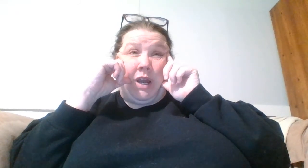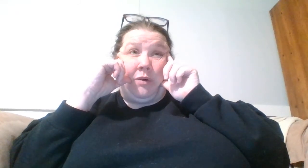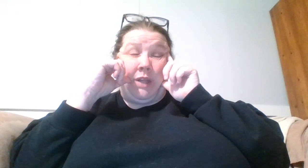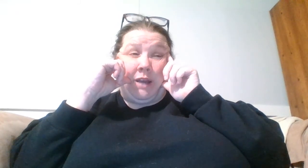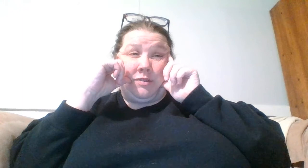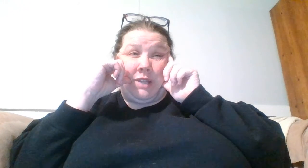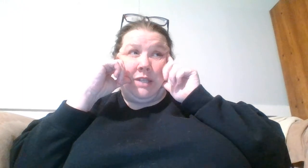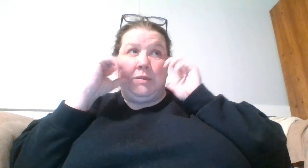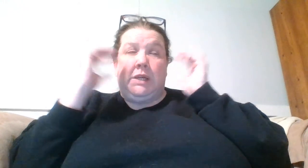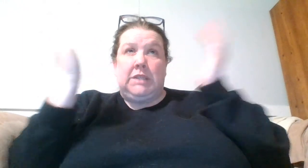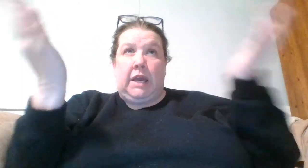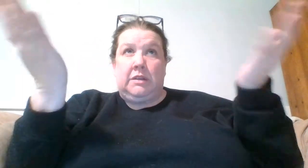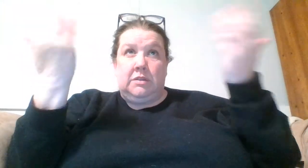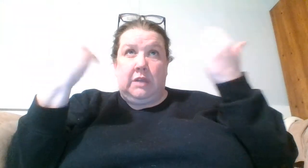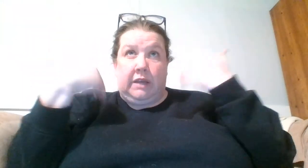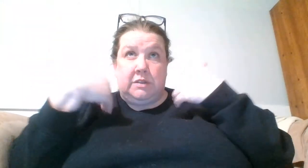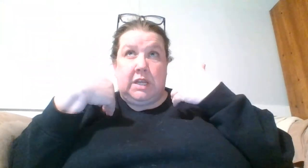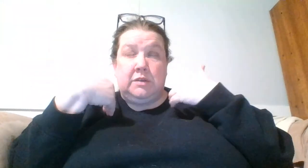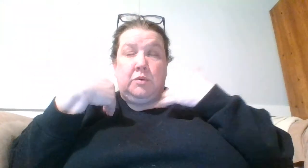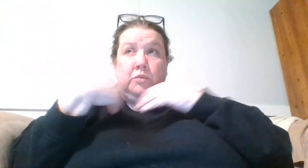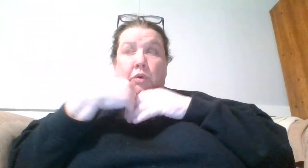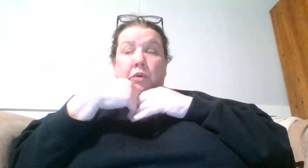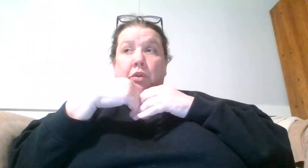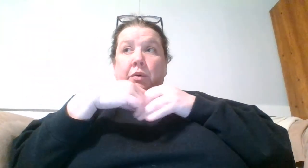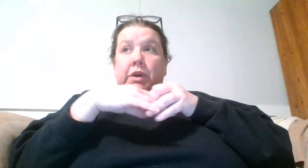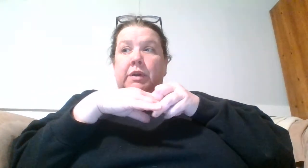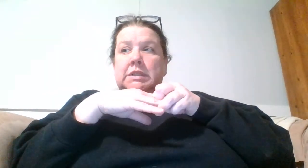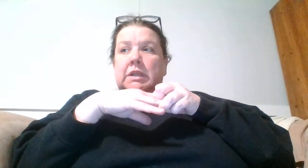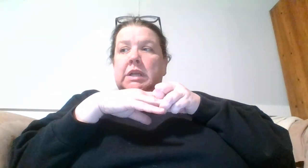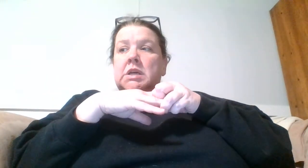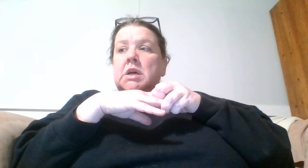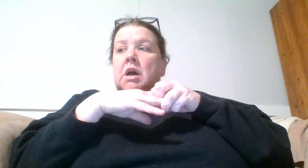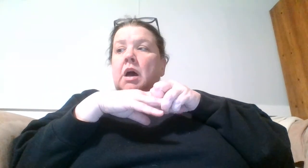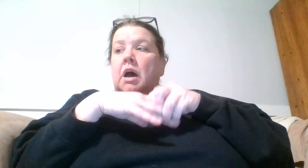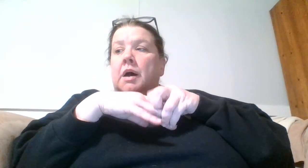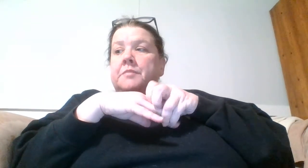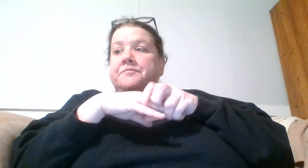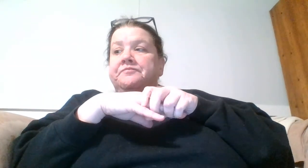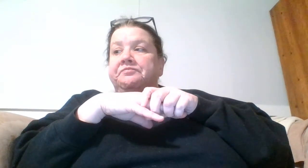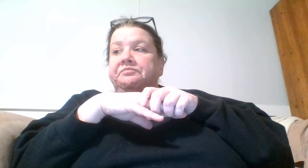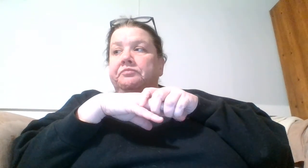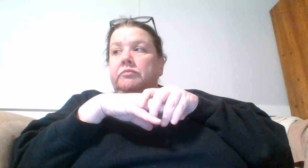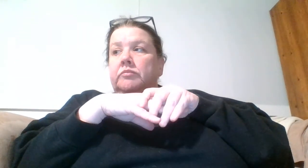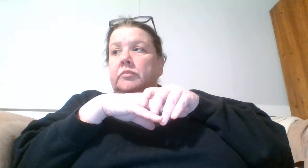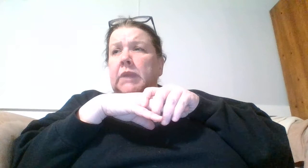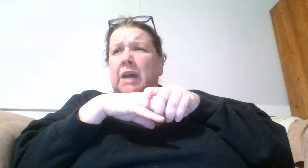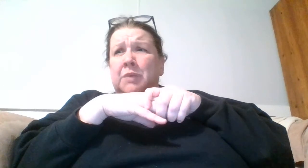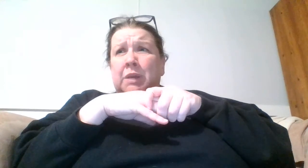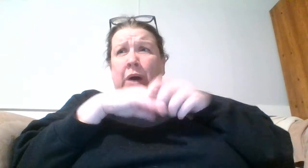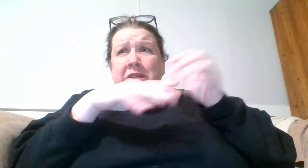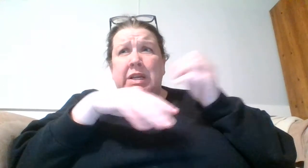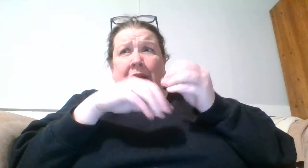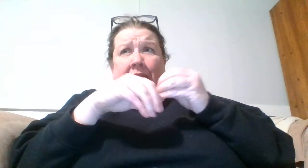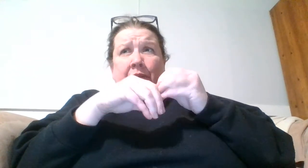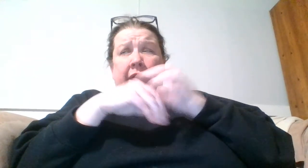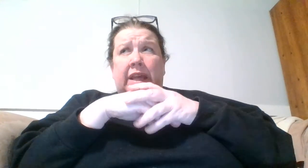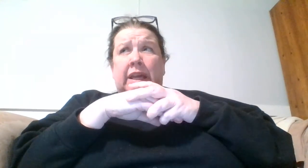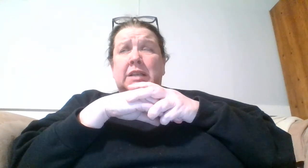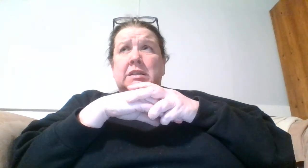track with exercising because exercising will lower your insulin um I'm really watching kind of what I eat